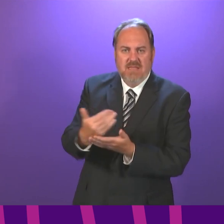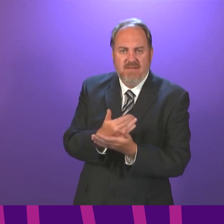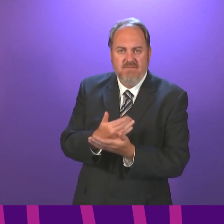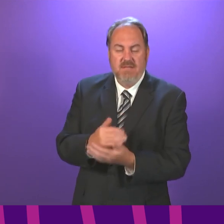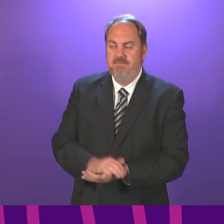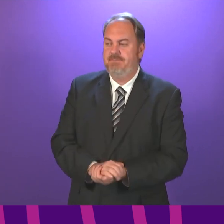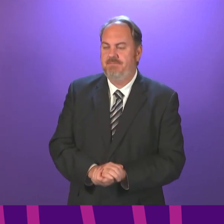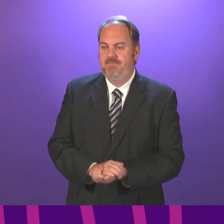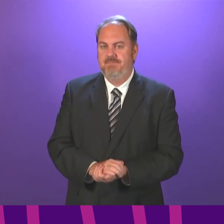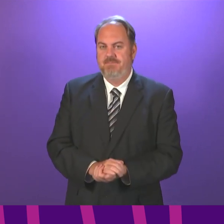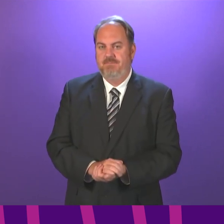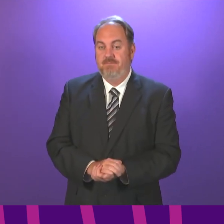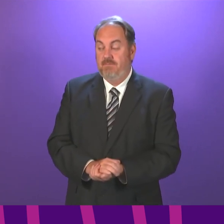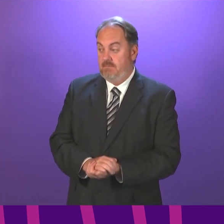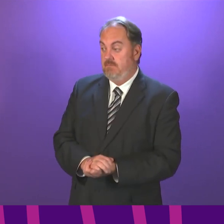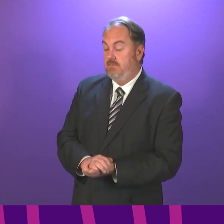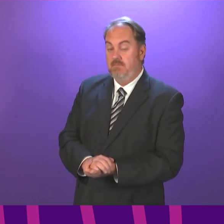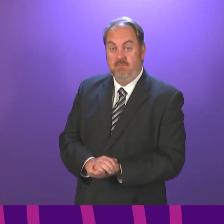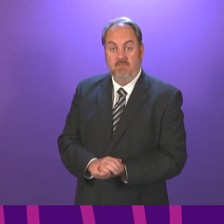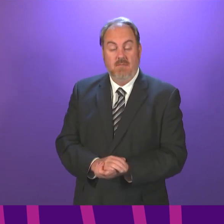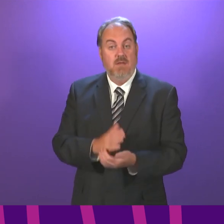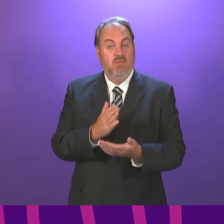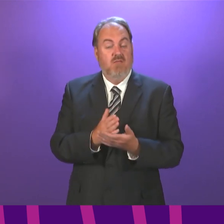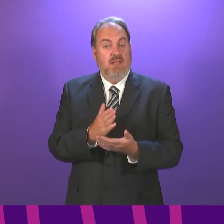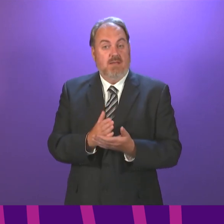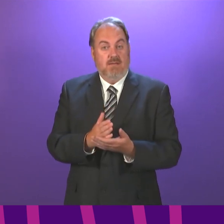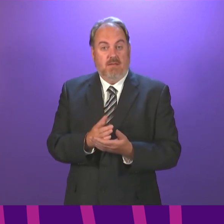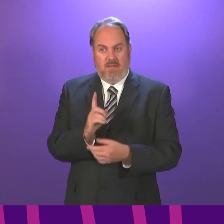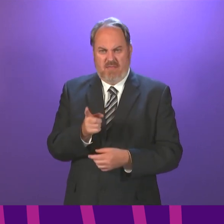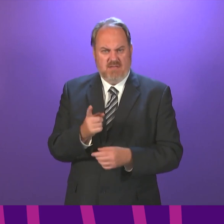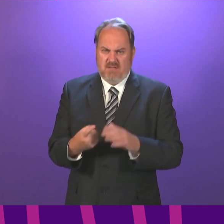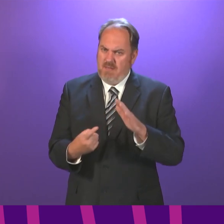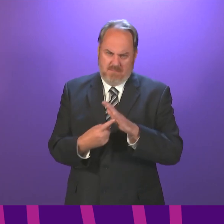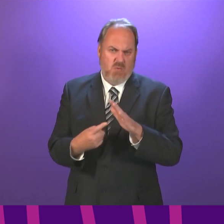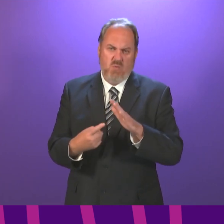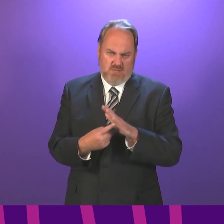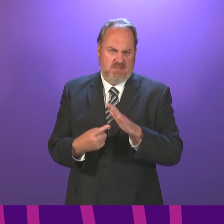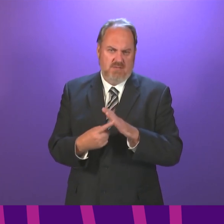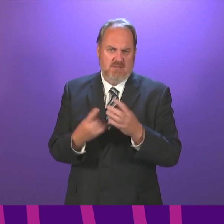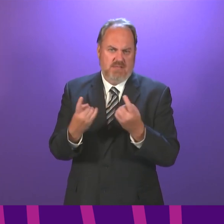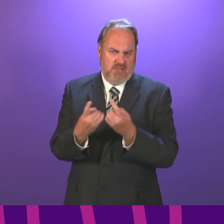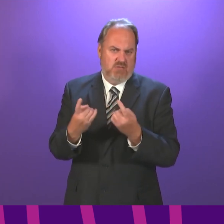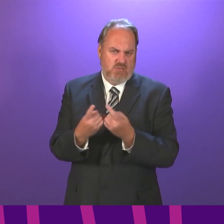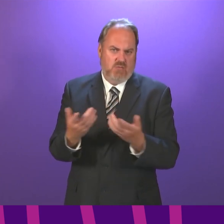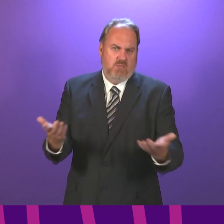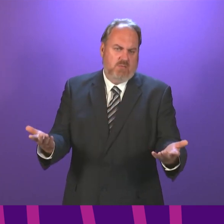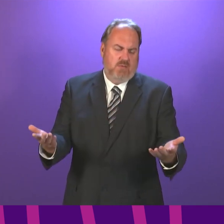First Minister. Well, thanks. This is, again, a really important issue. I grateful for the opportunity to reiterate our